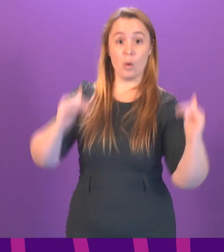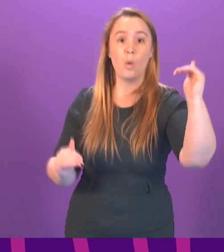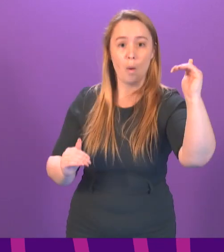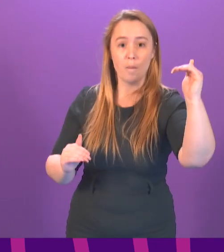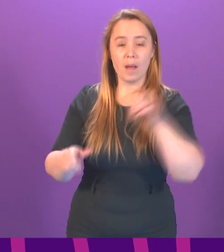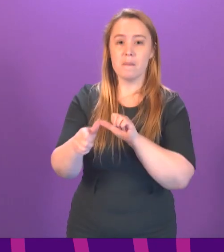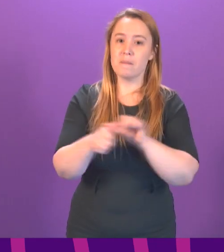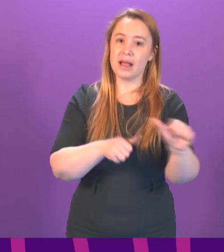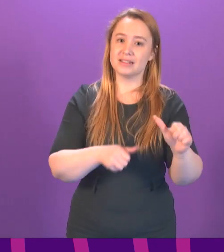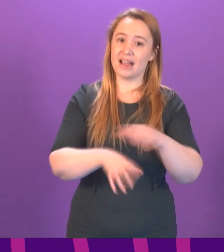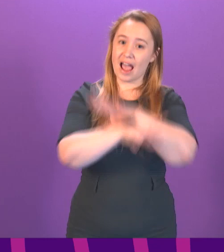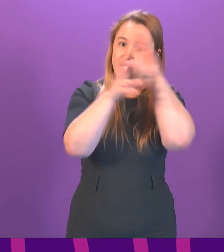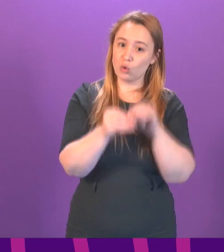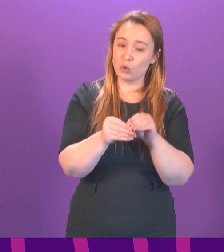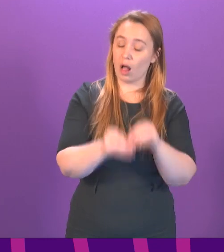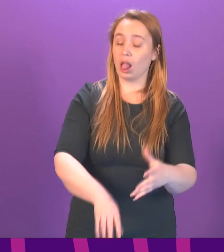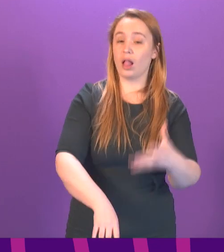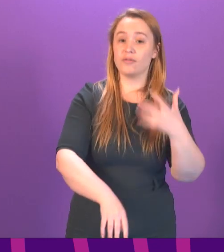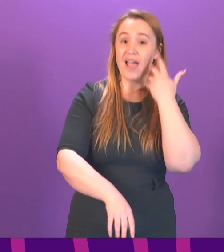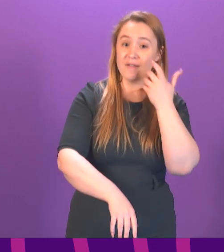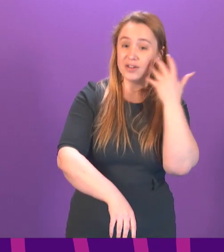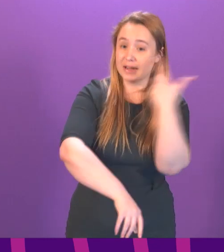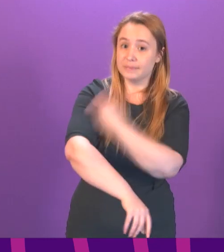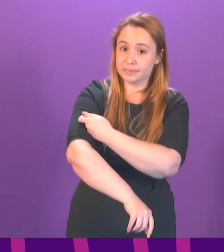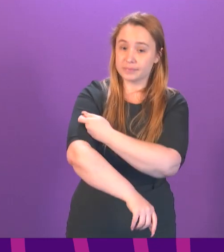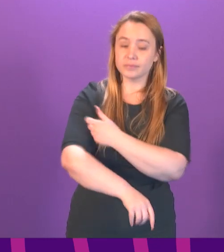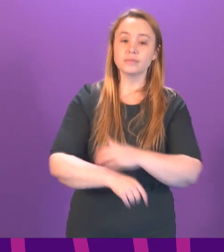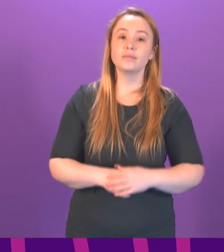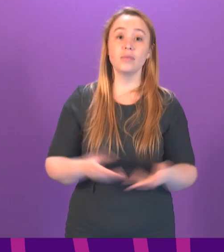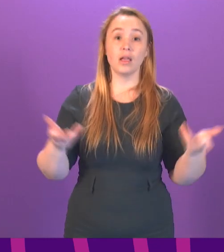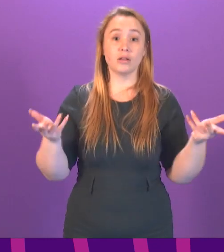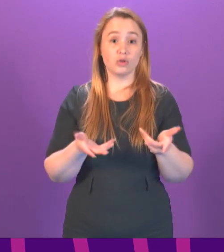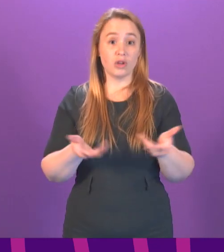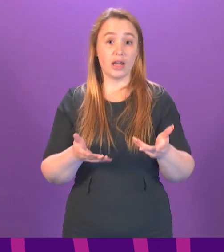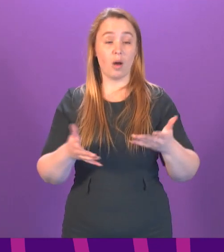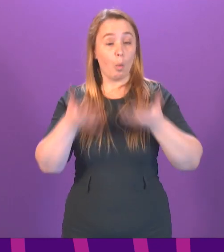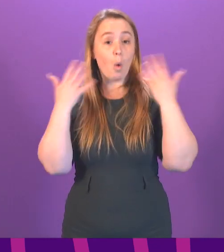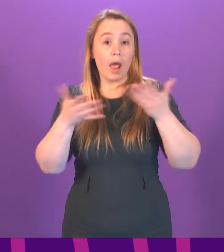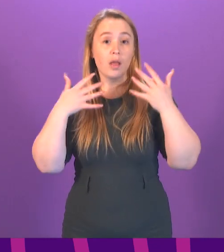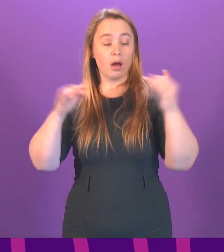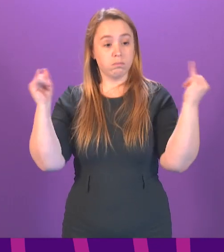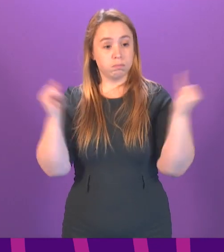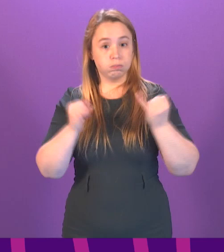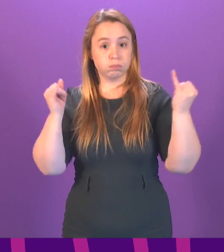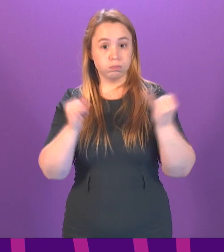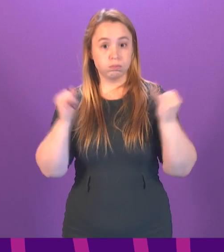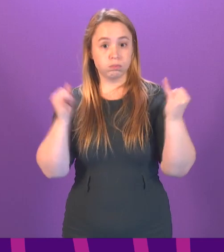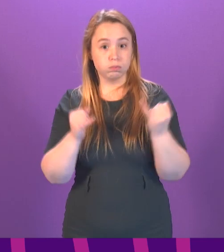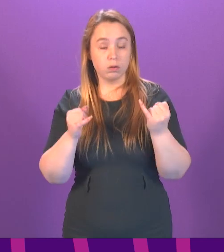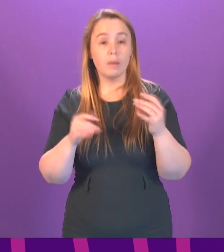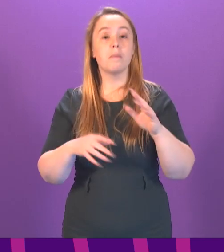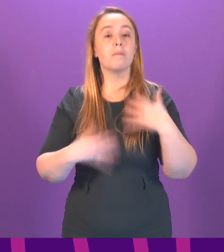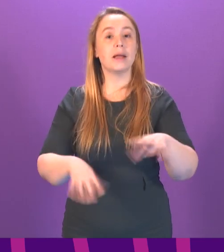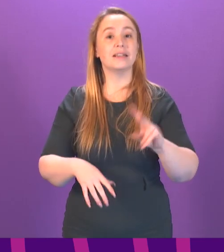highest daily total so far. Today, in the face of some of the most severe weather conditions we've had in many years, we've had our